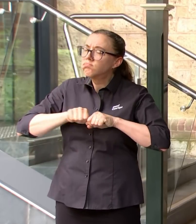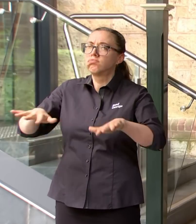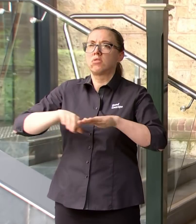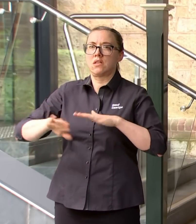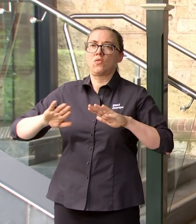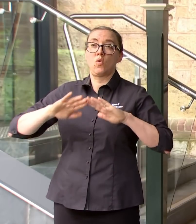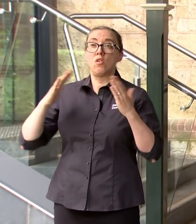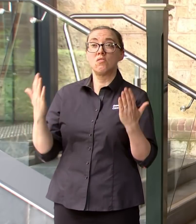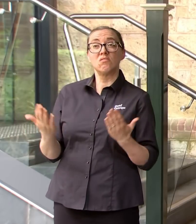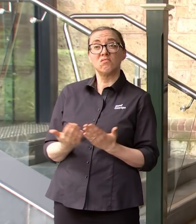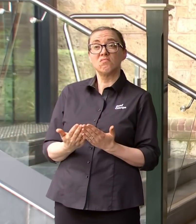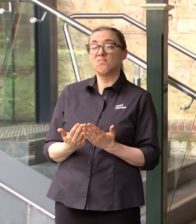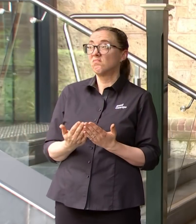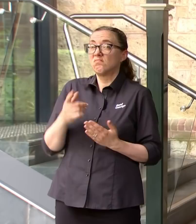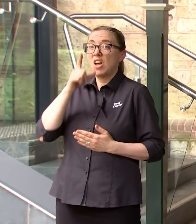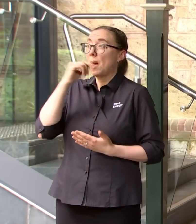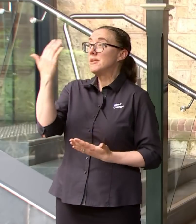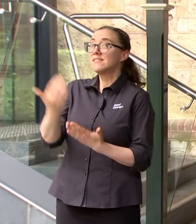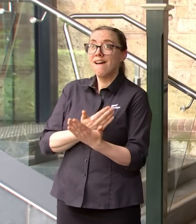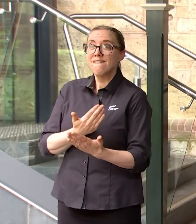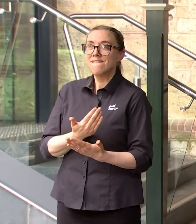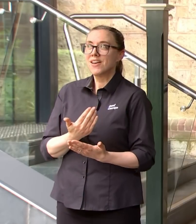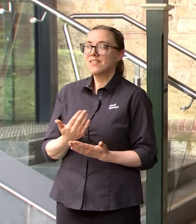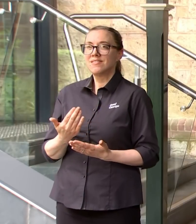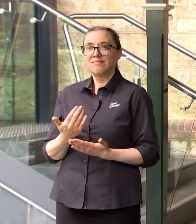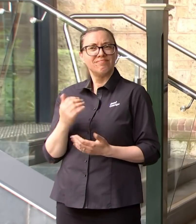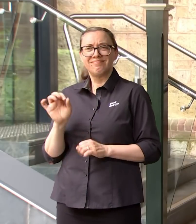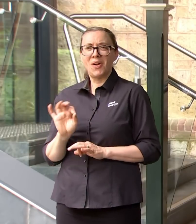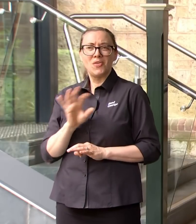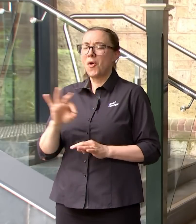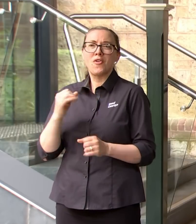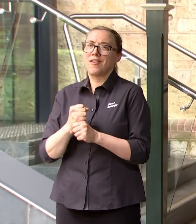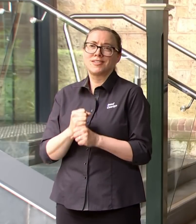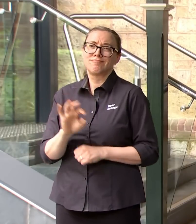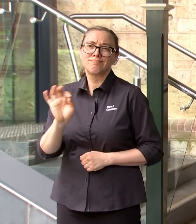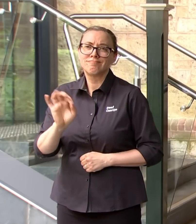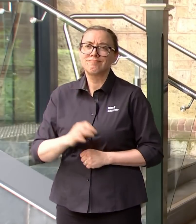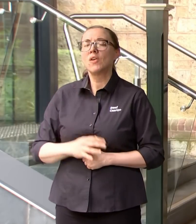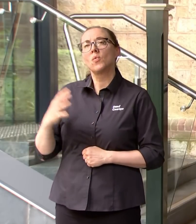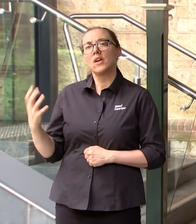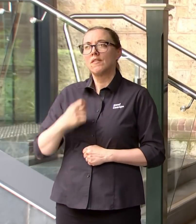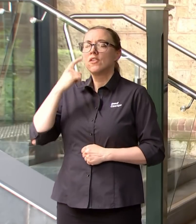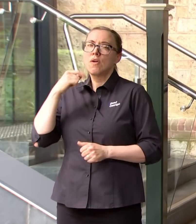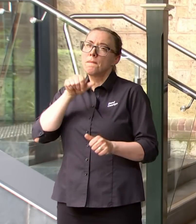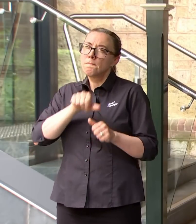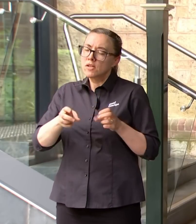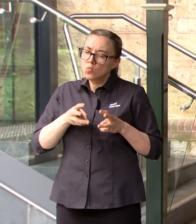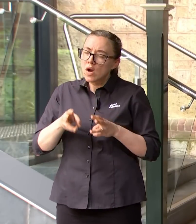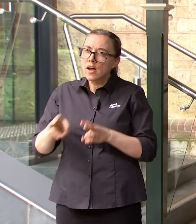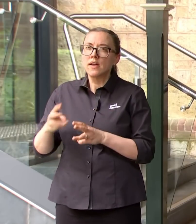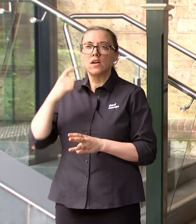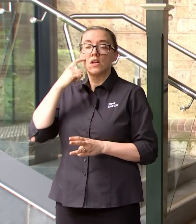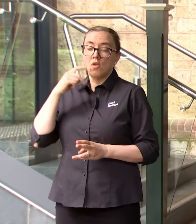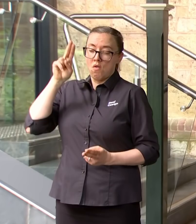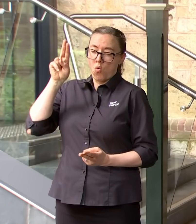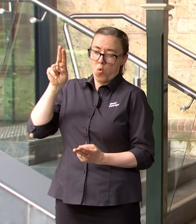spared and so no jurisdiction is going to be exempt and so we've got to do what we can to flatten that curve in South Australia.